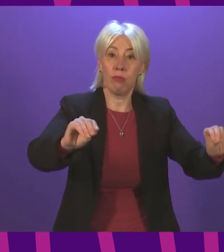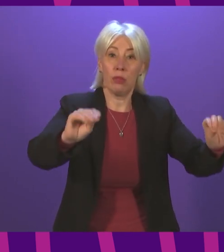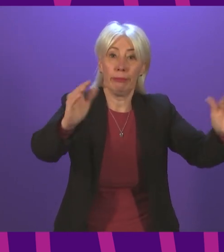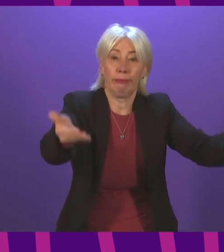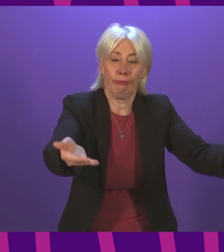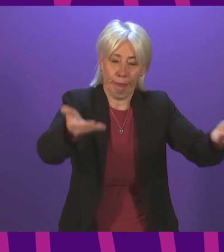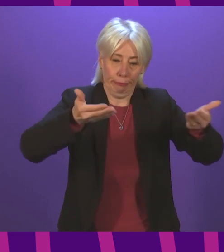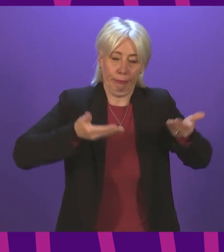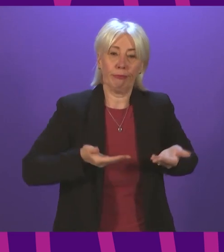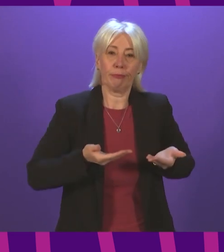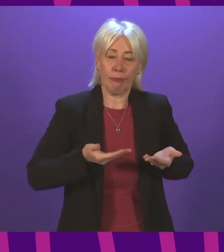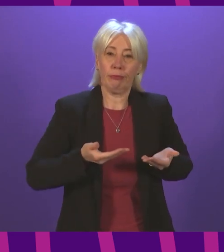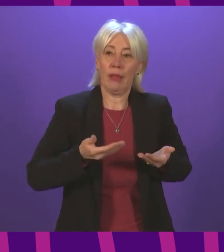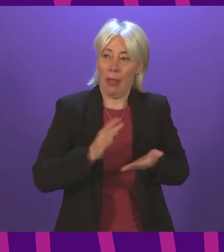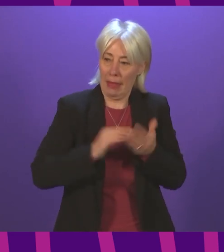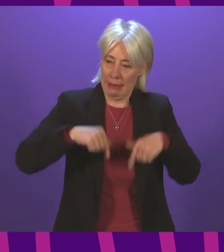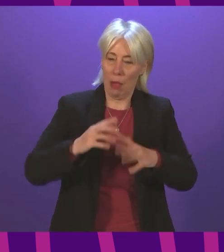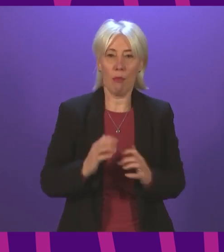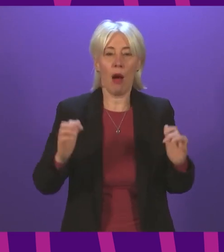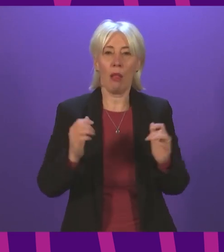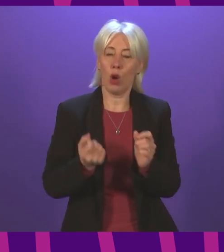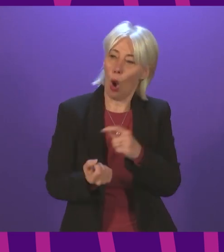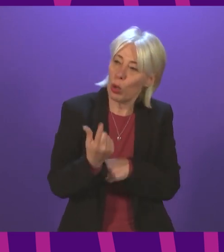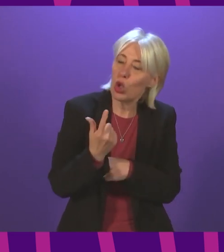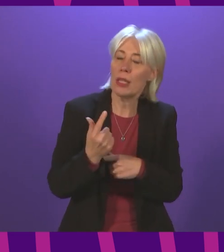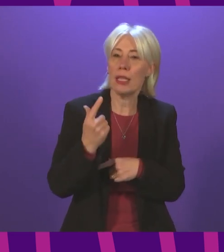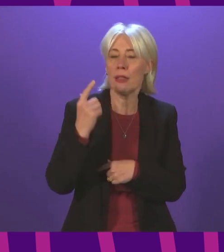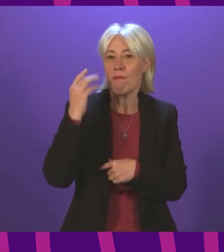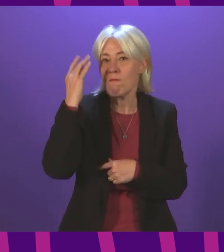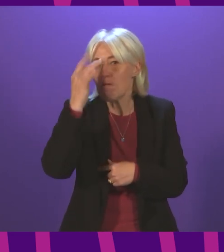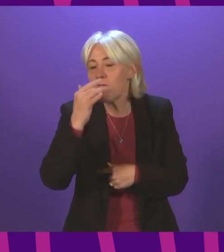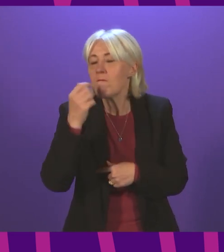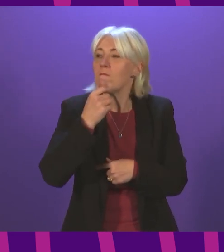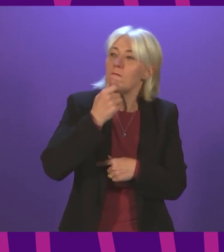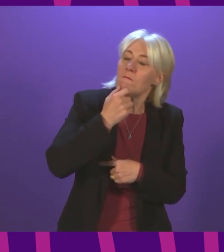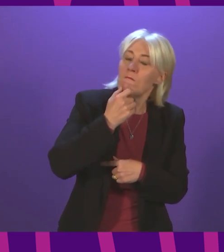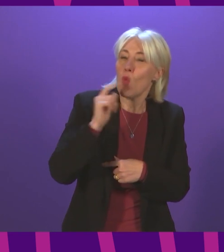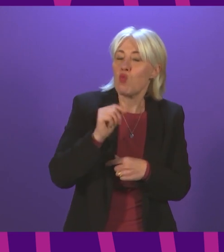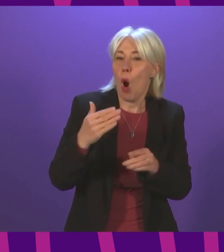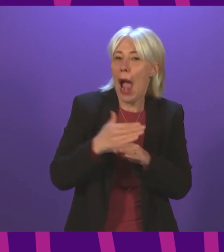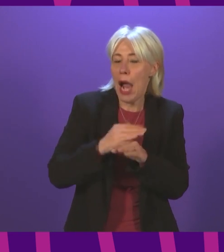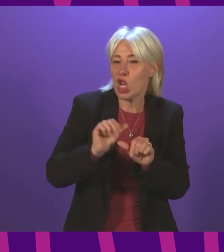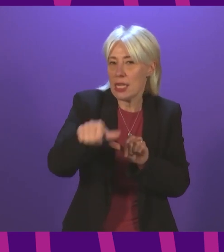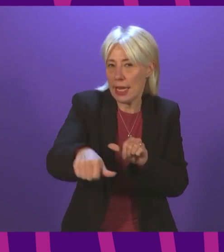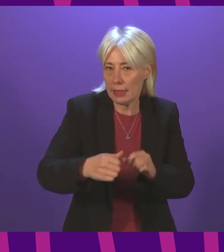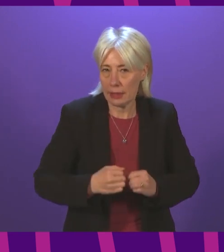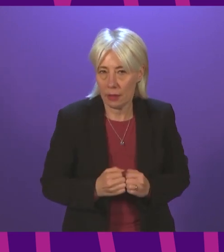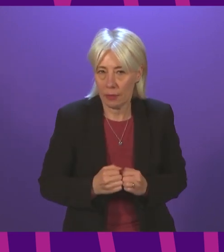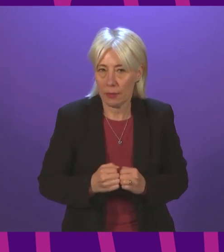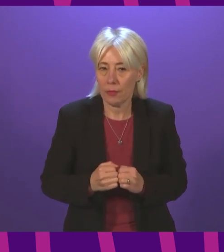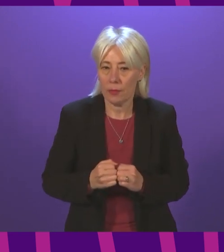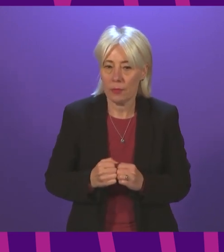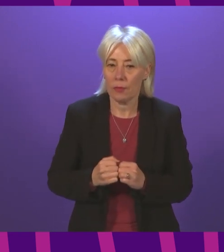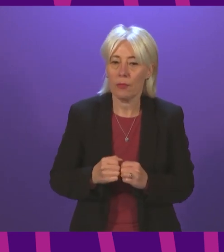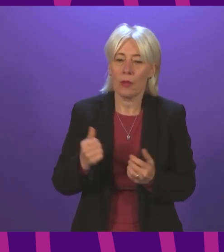this Parliament will have not just the opportunity, but a duty to reflect on any further action that is necessary. Anna Sarwar. I know the First